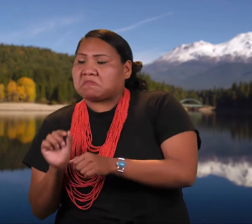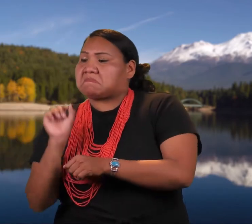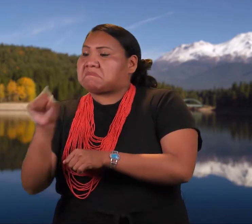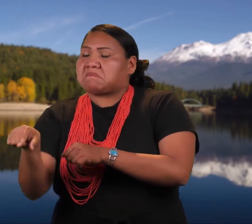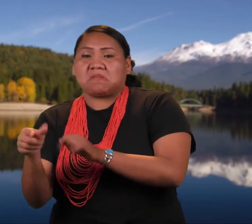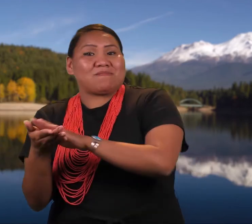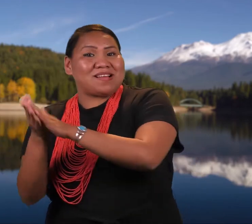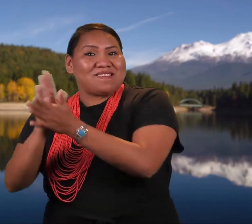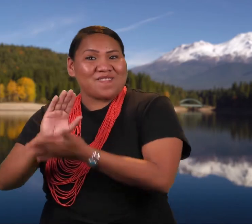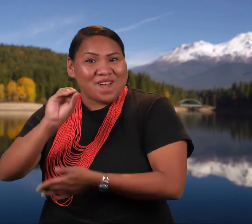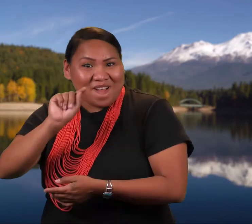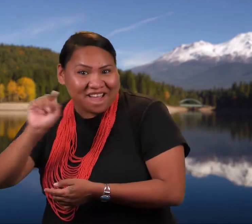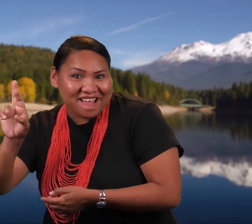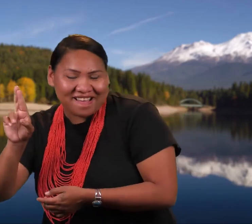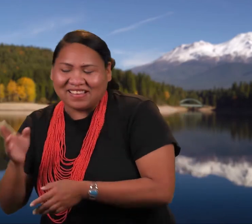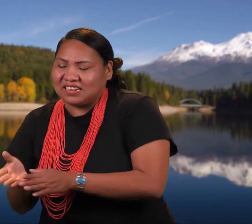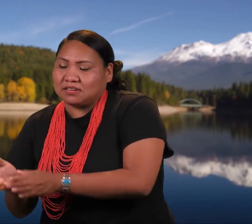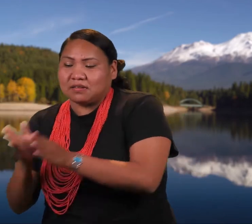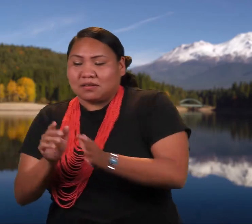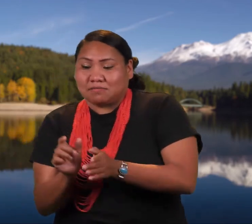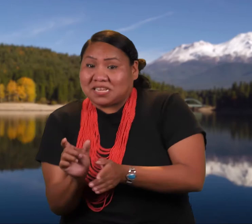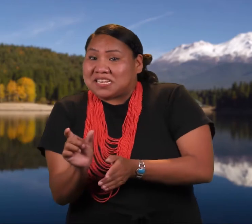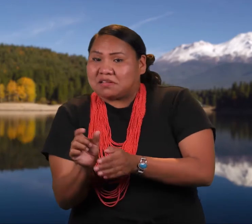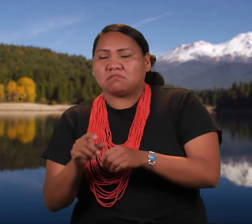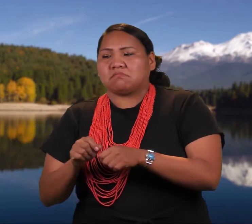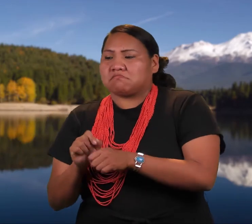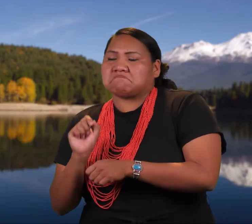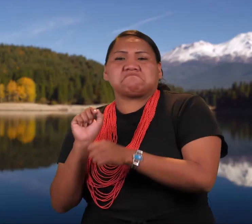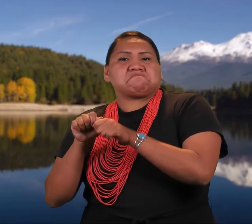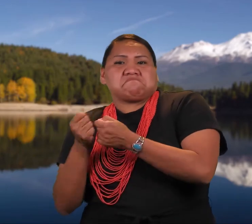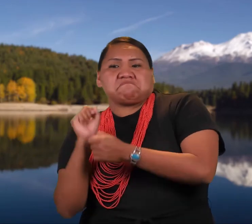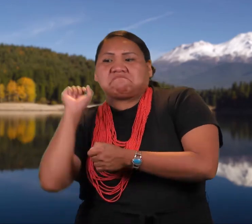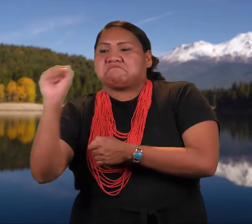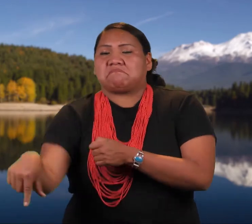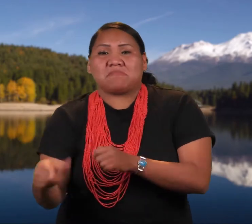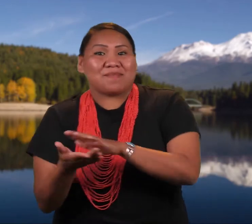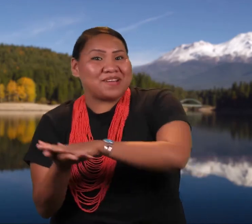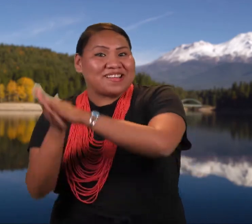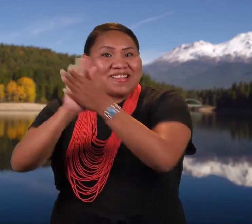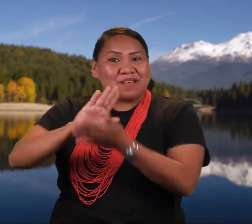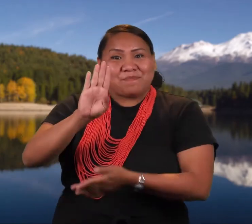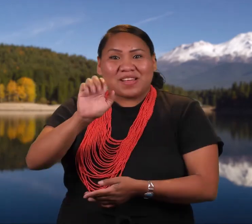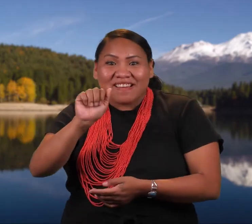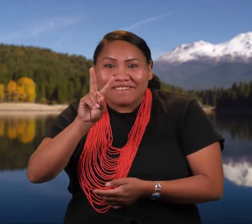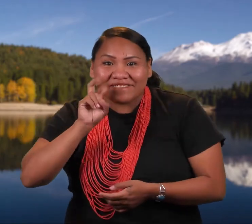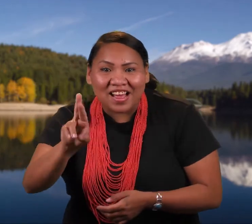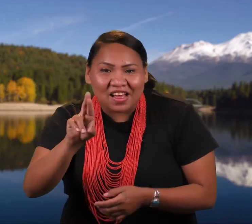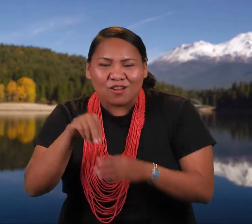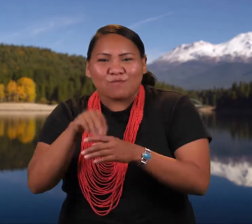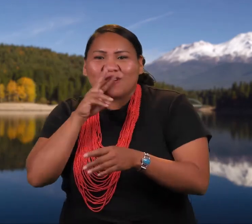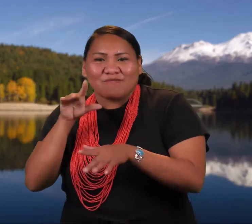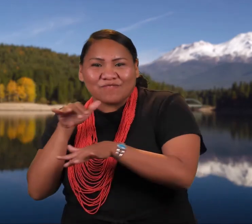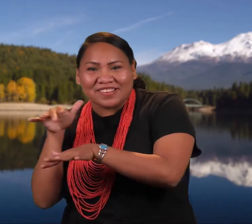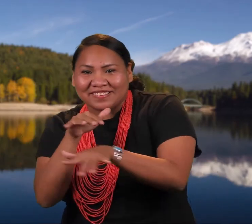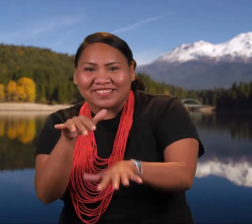The longer pieces turned into beaver and otter. The smaller pieces became fish.